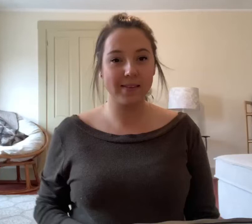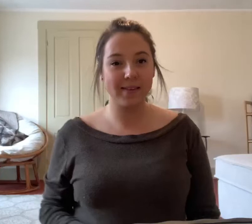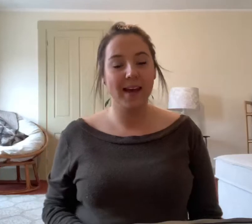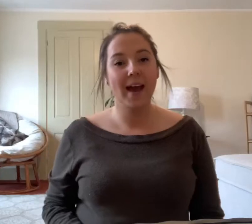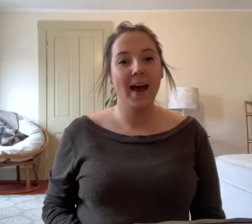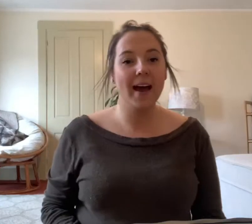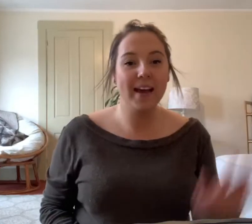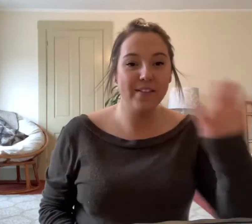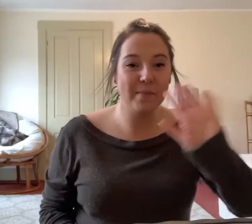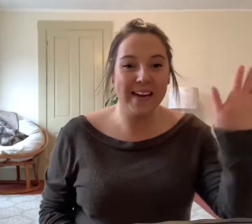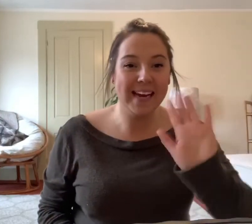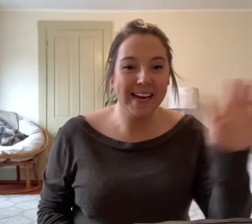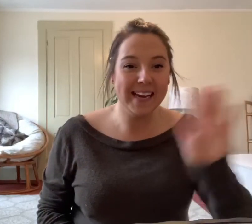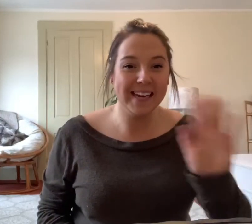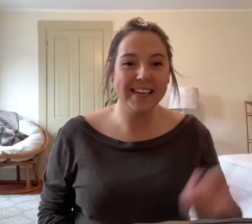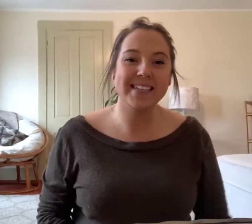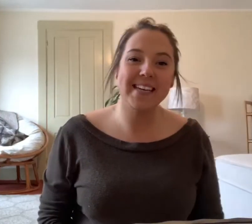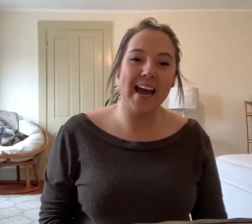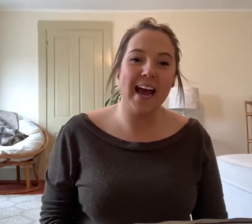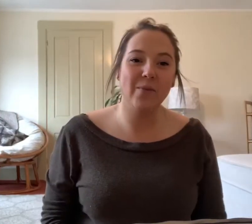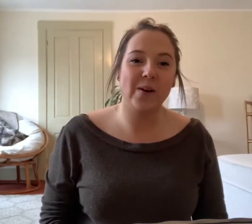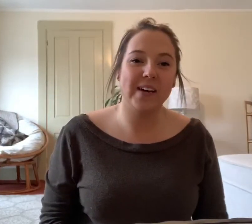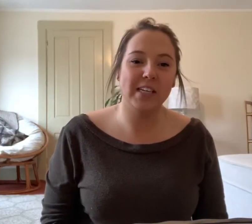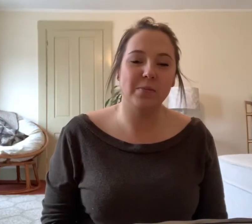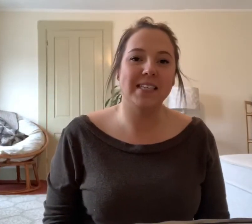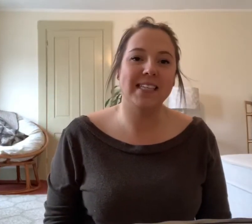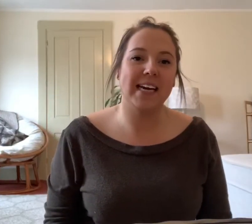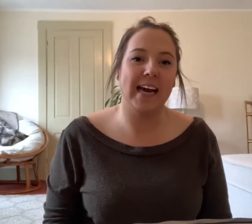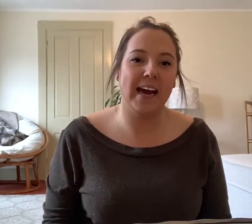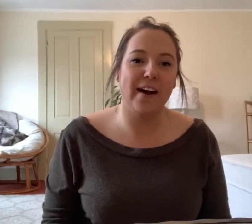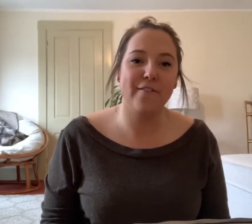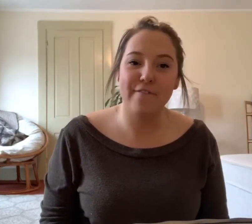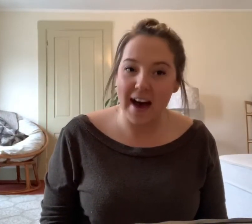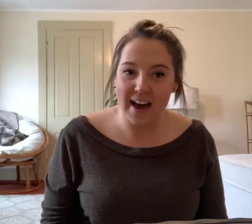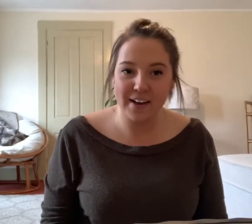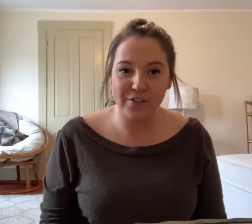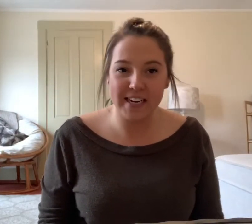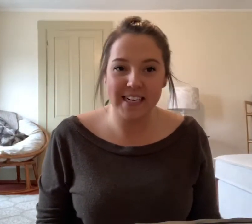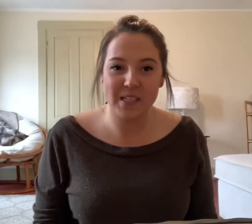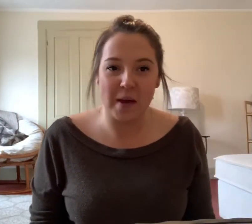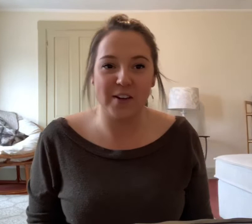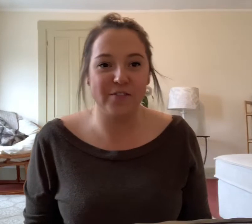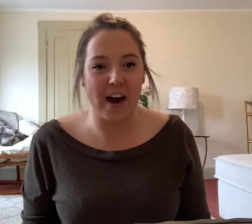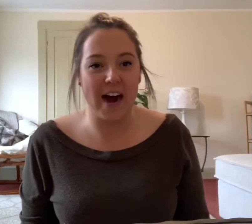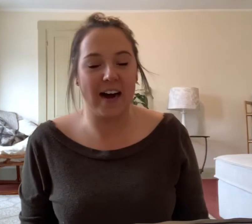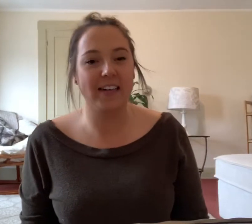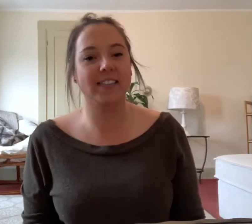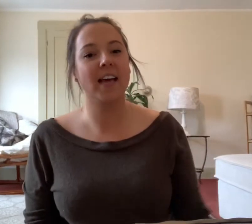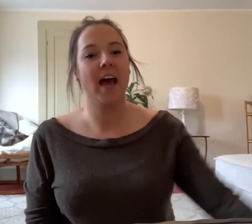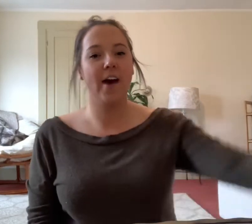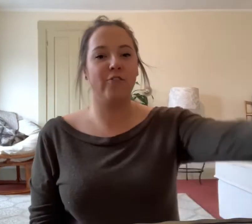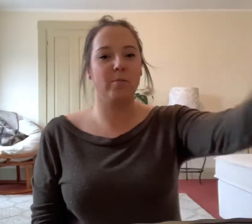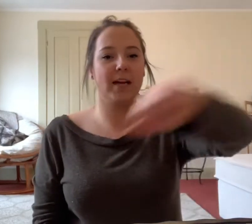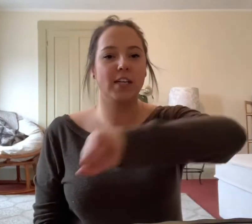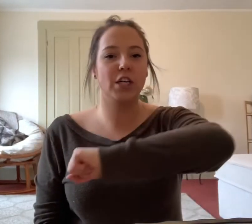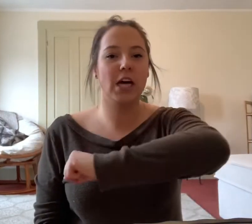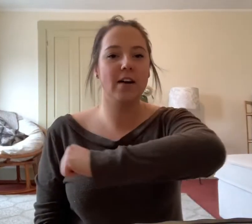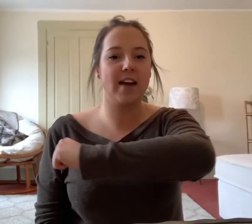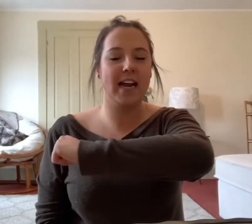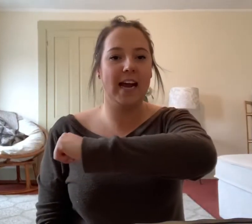Hi everybody! Today we're going to be singing Five Green and Speckled Frogs. Everybody get your log ready.